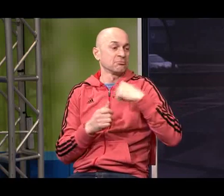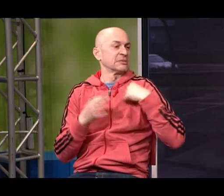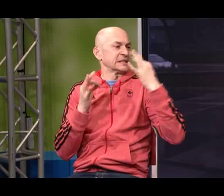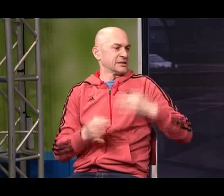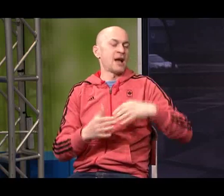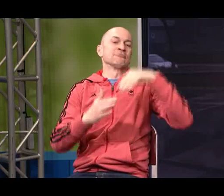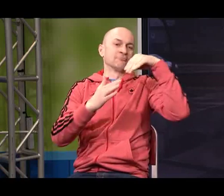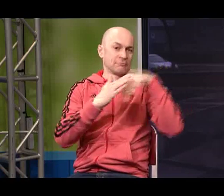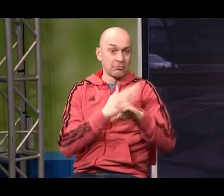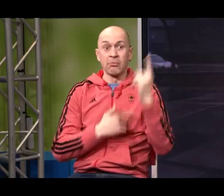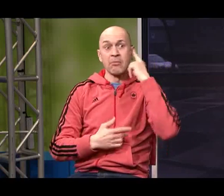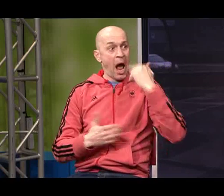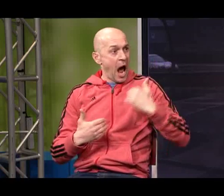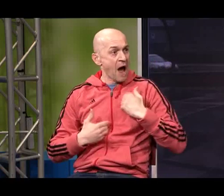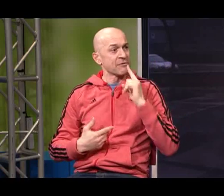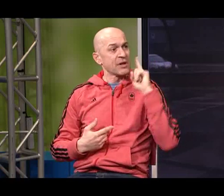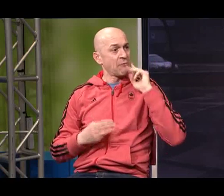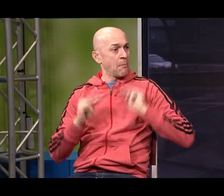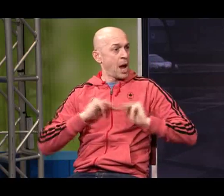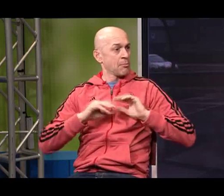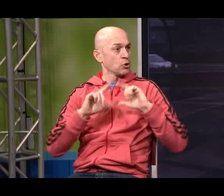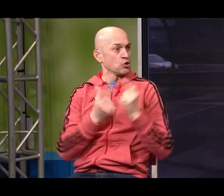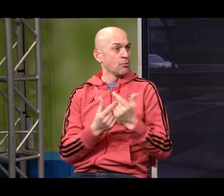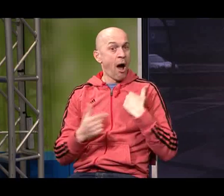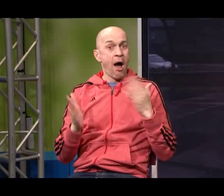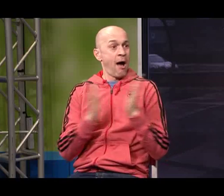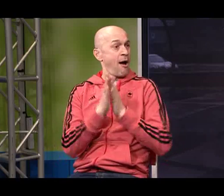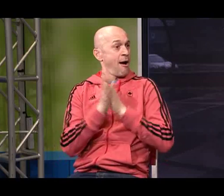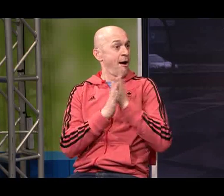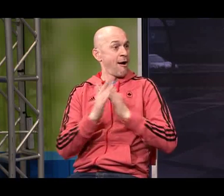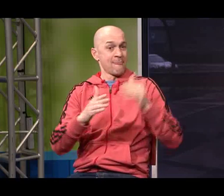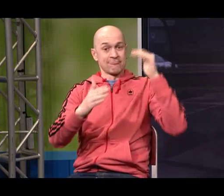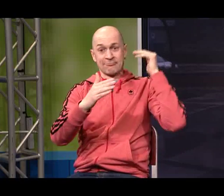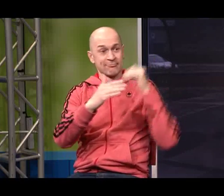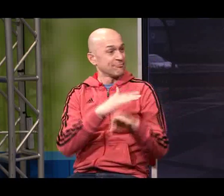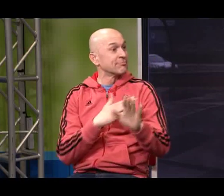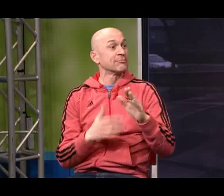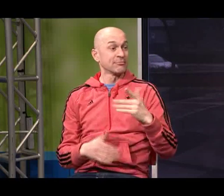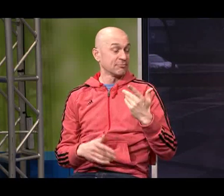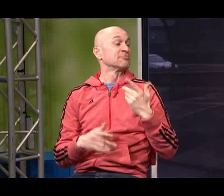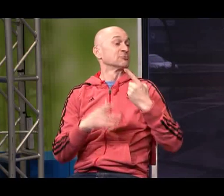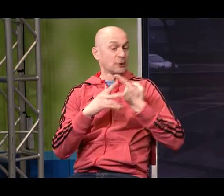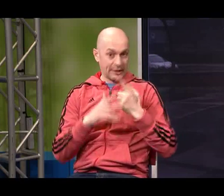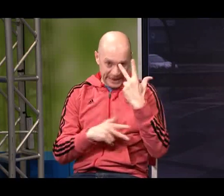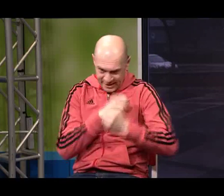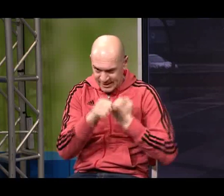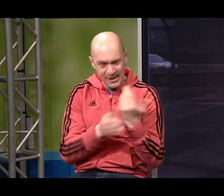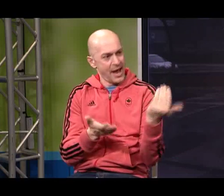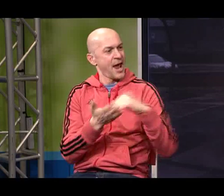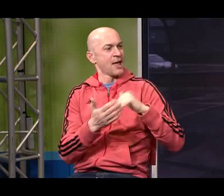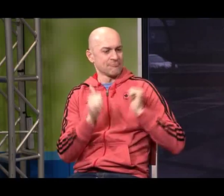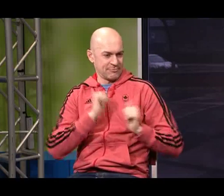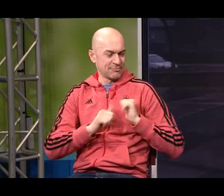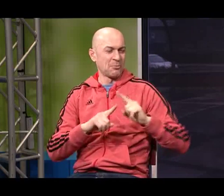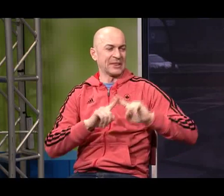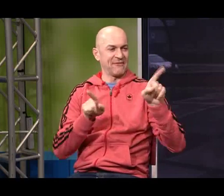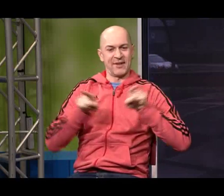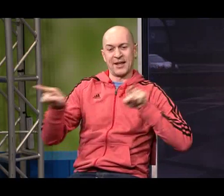to be a guy who uses spoken language and I did find eventually that I wanted to identify as a deaf mime artist